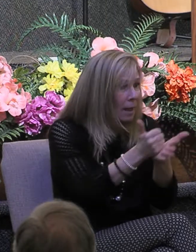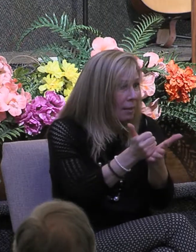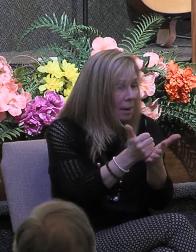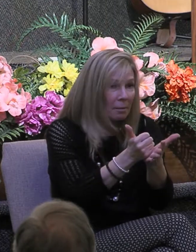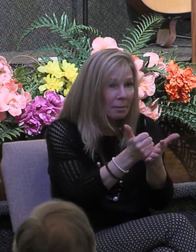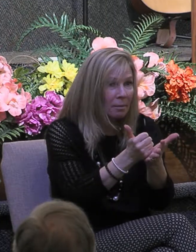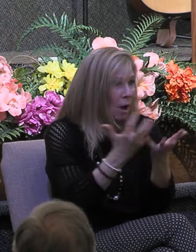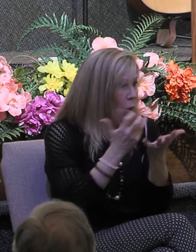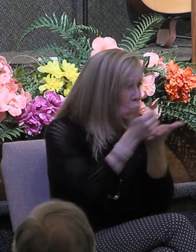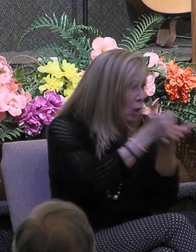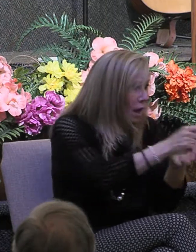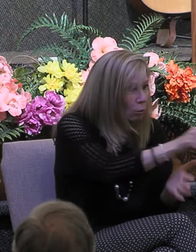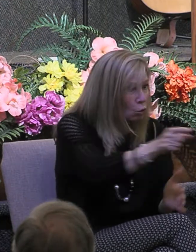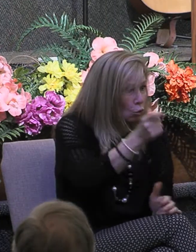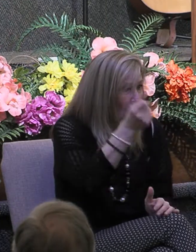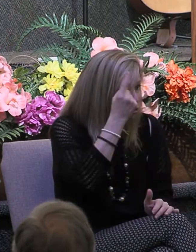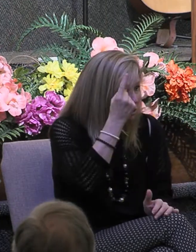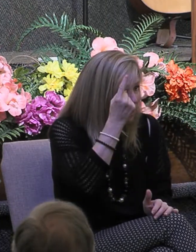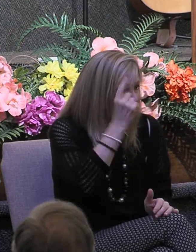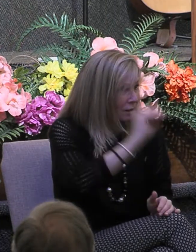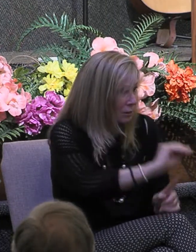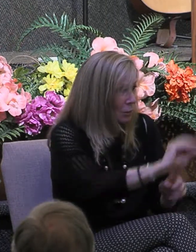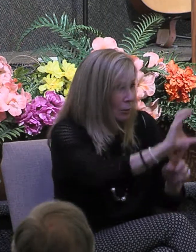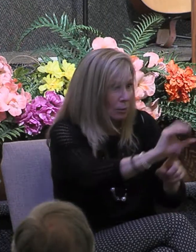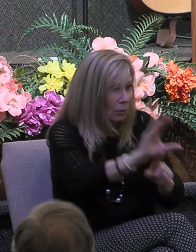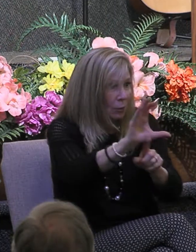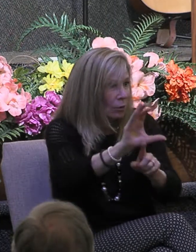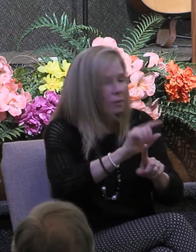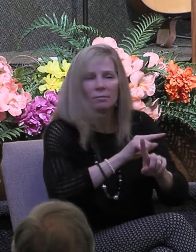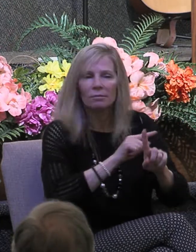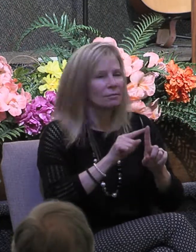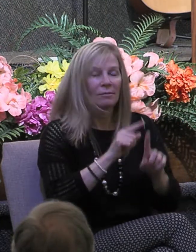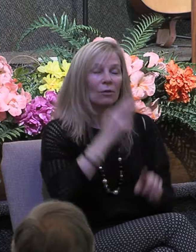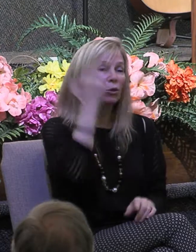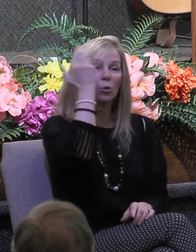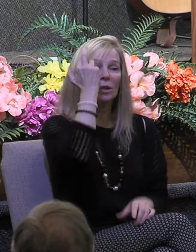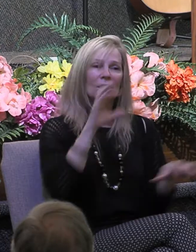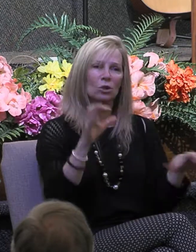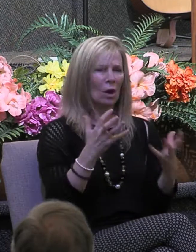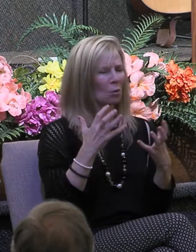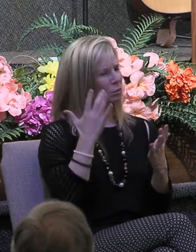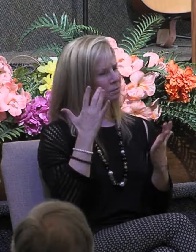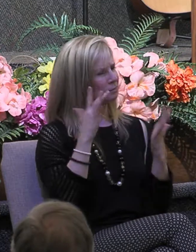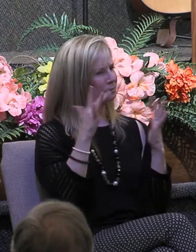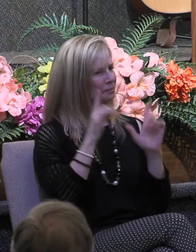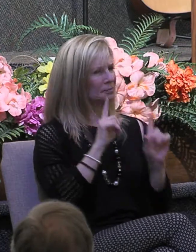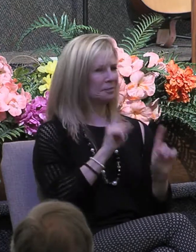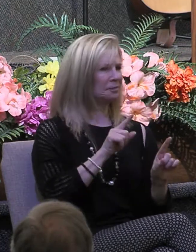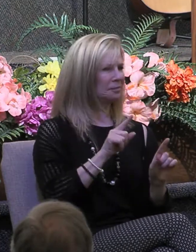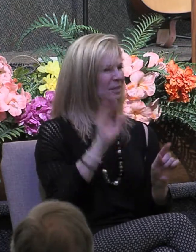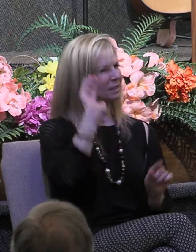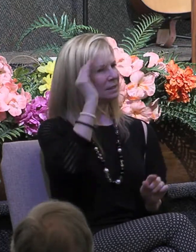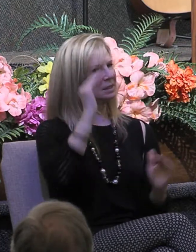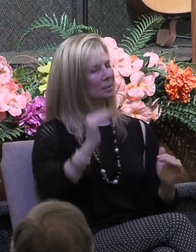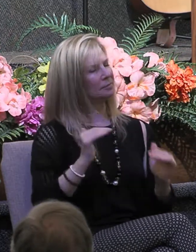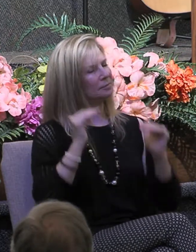have an understanding but because they want to look intellectually superior and smarter than others